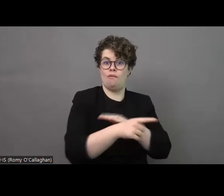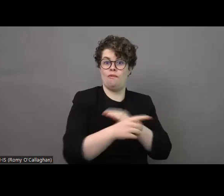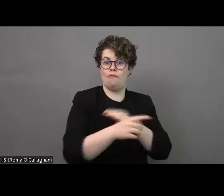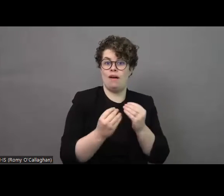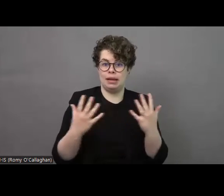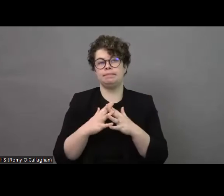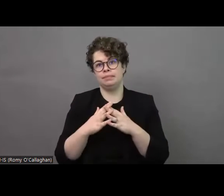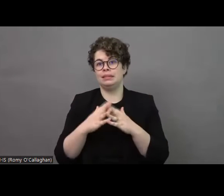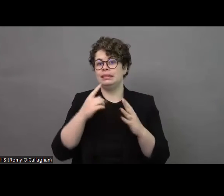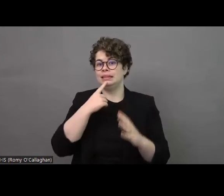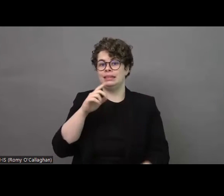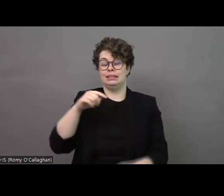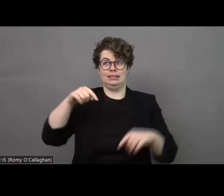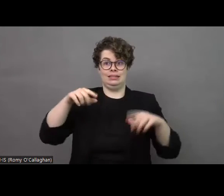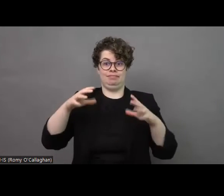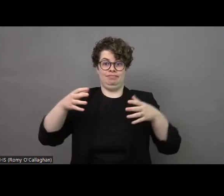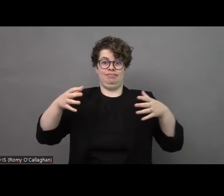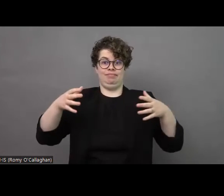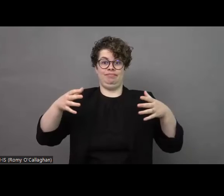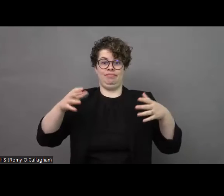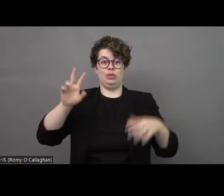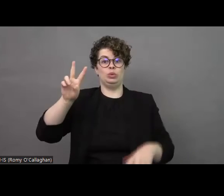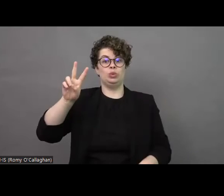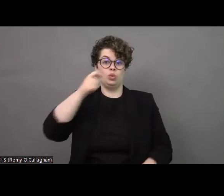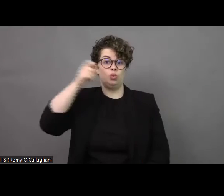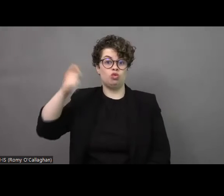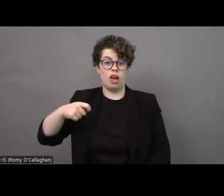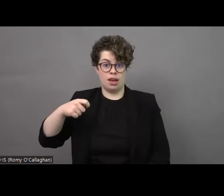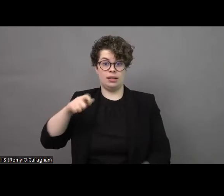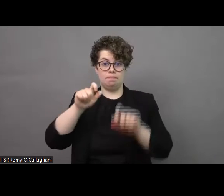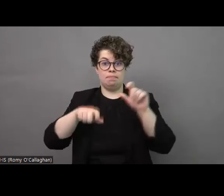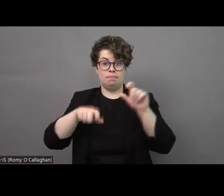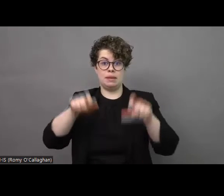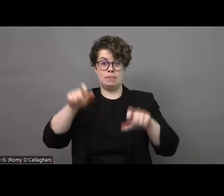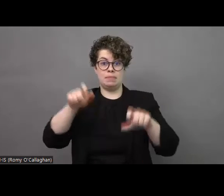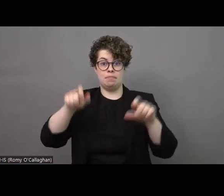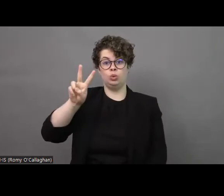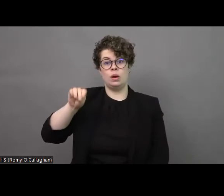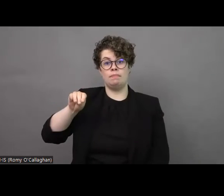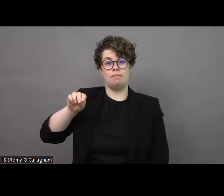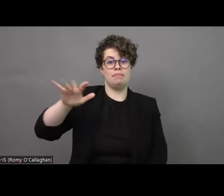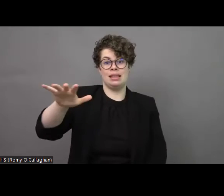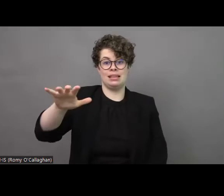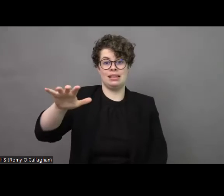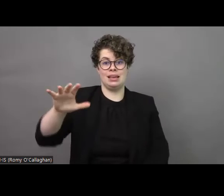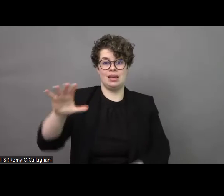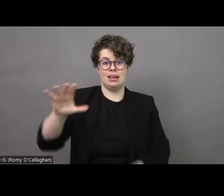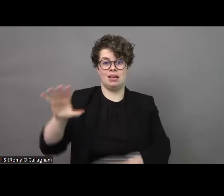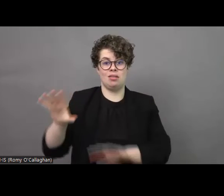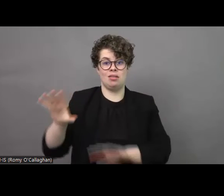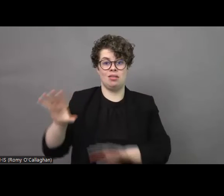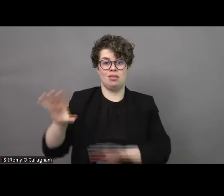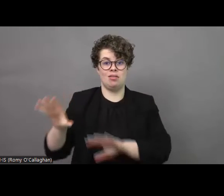2 million citizens of Ukraine have already left that's official statistics but I fully agree with